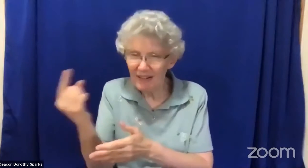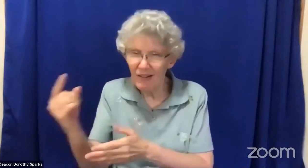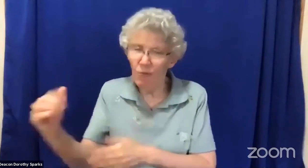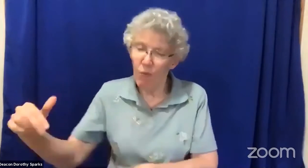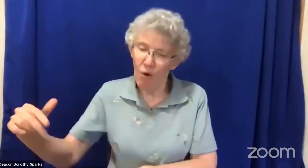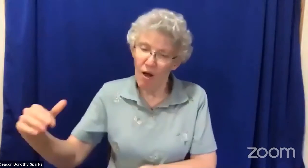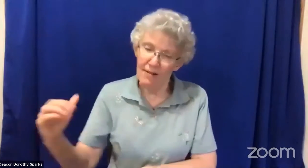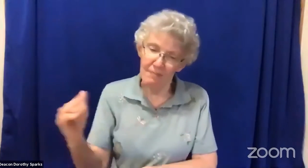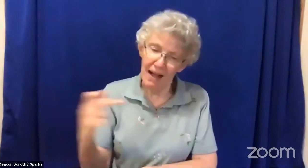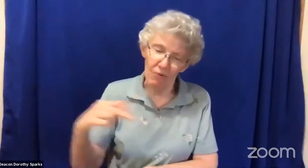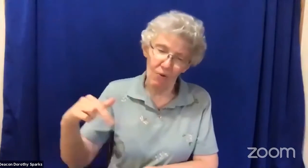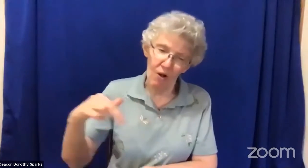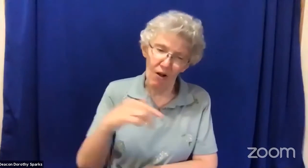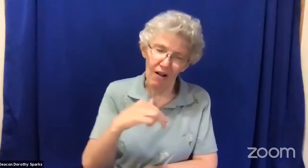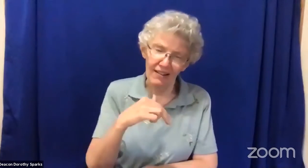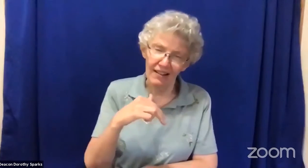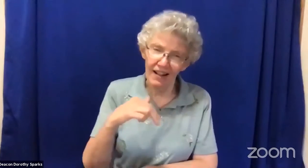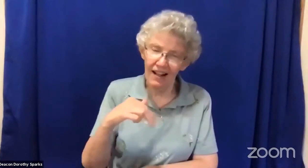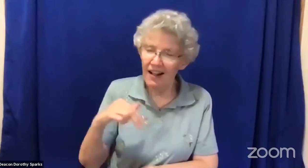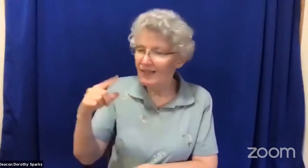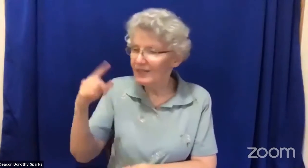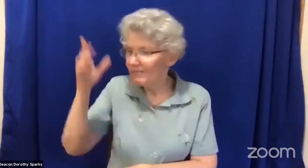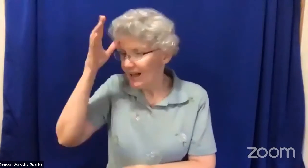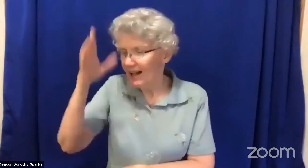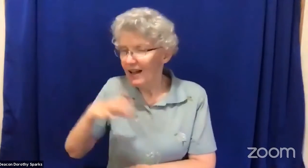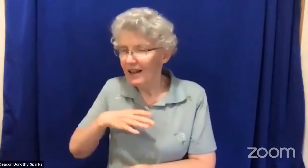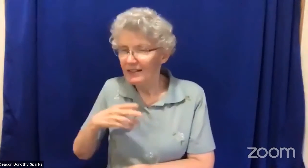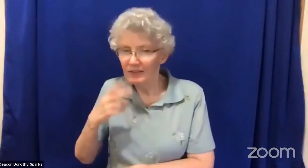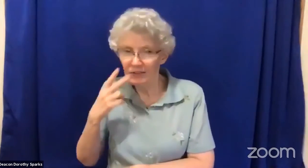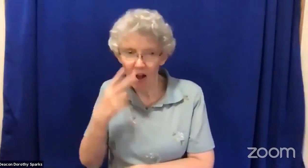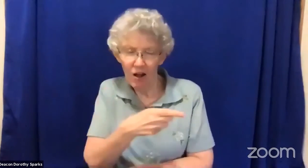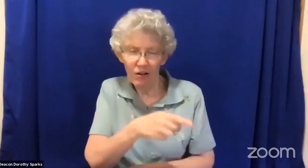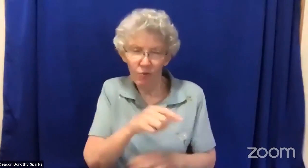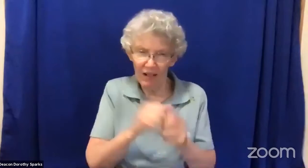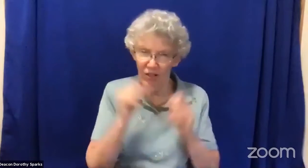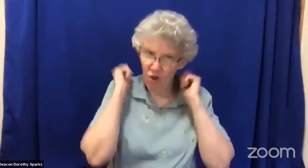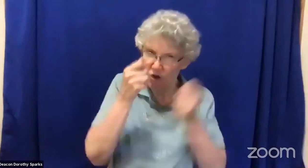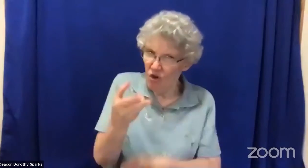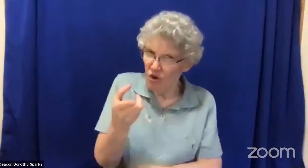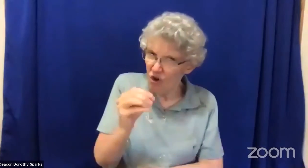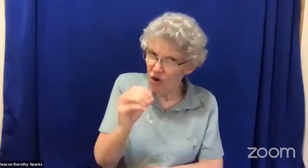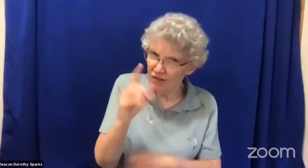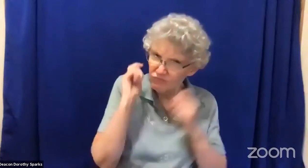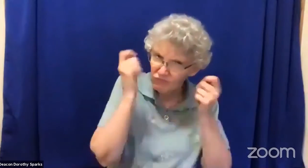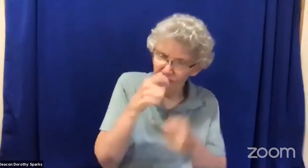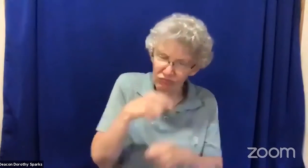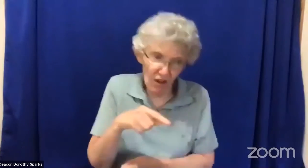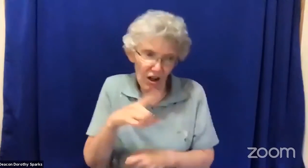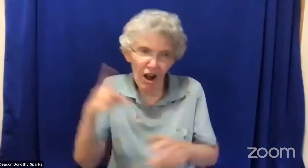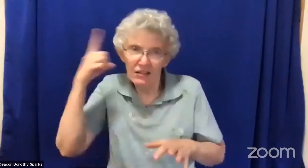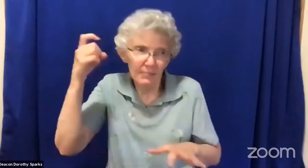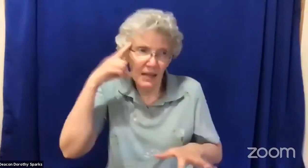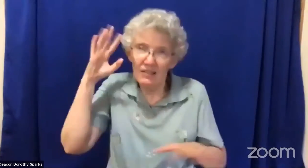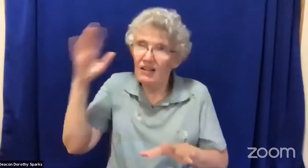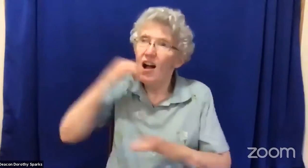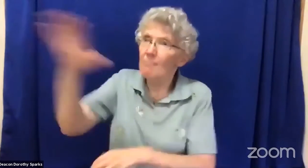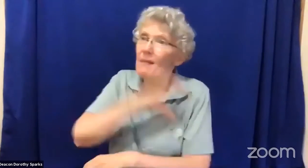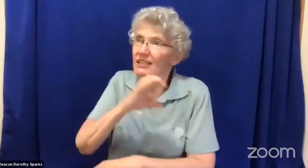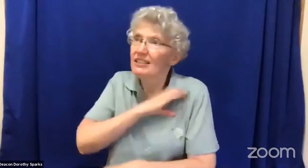and he was walking home after purchasing an item at a store. And a man had seen him